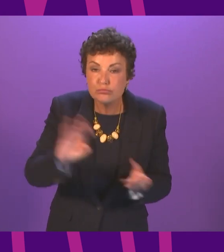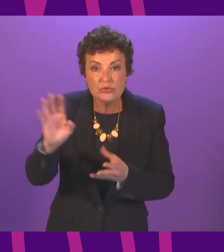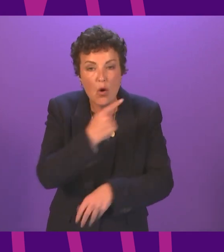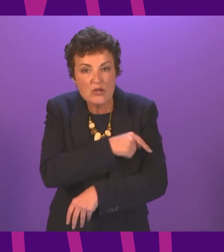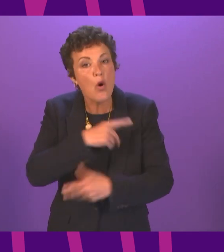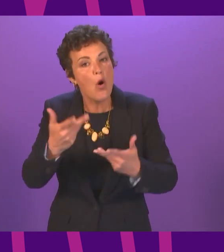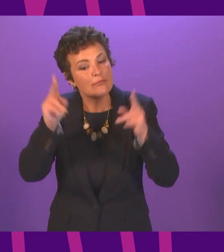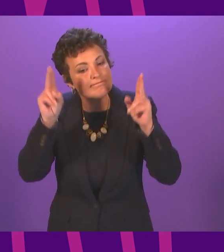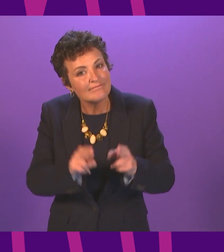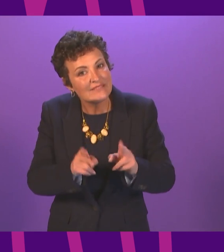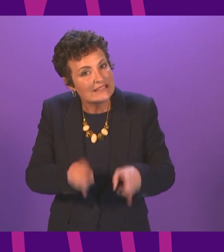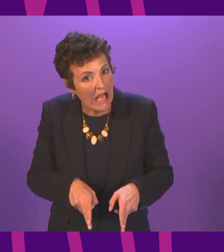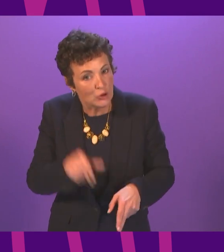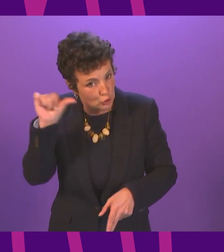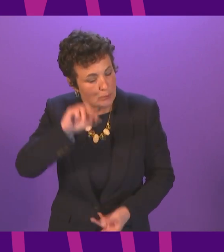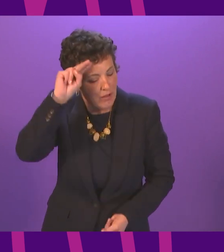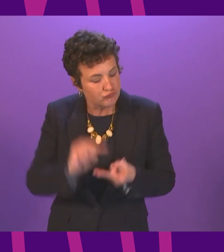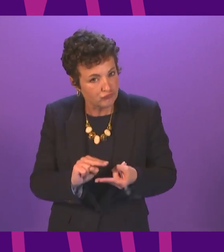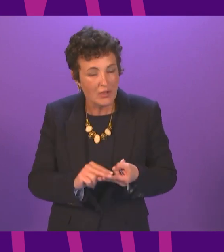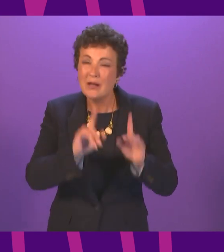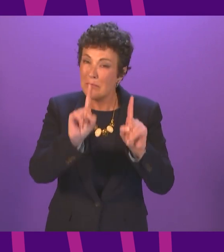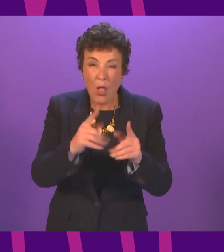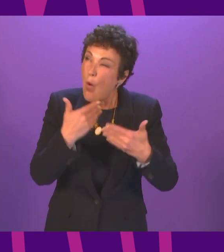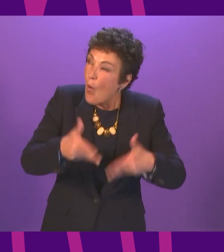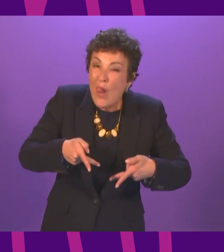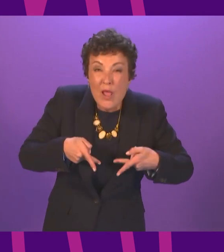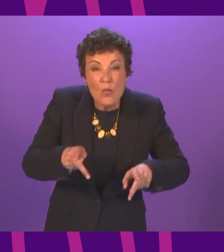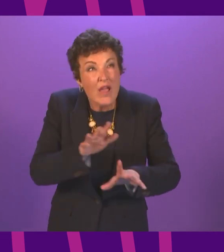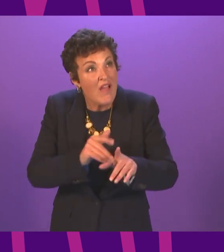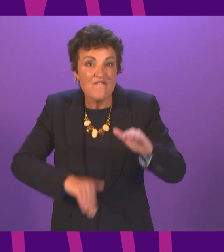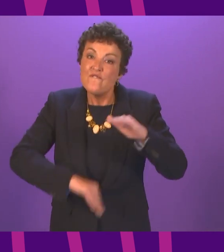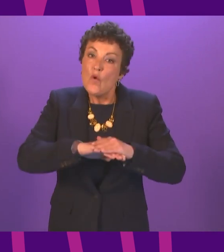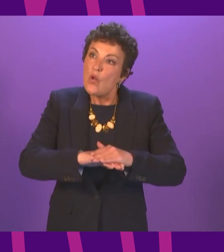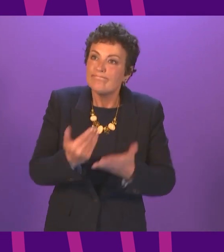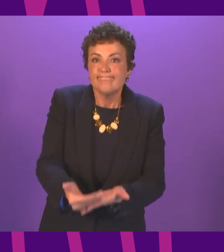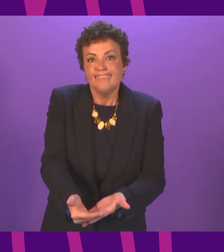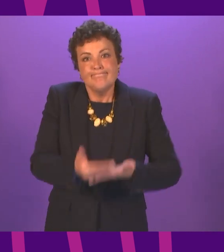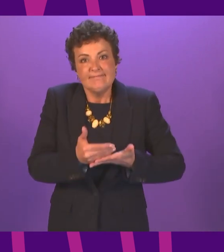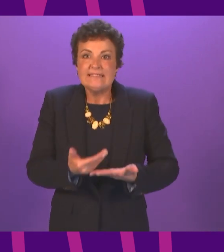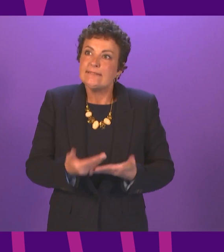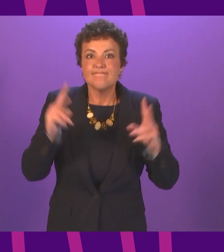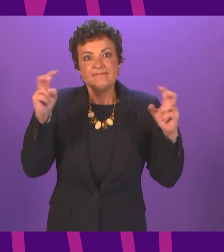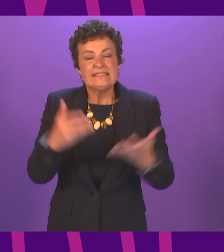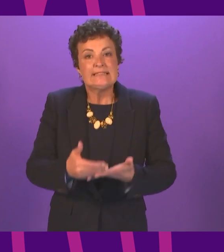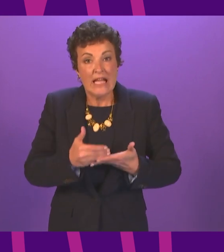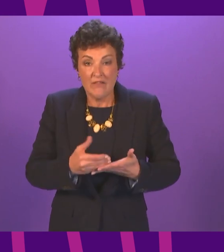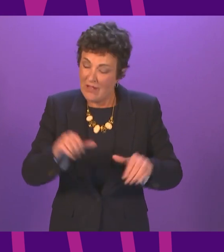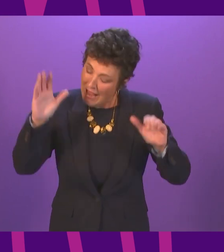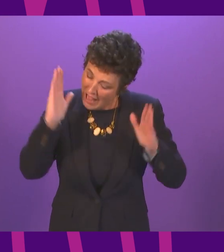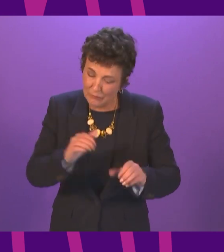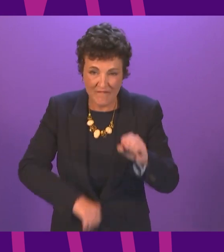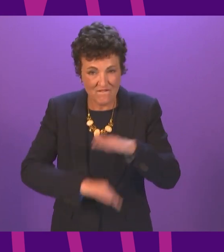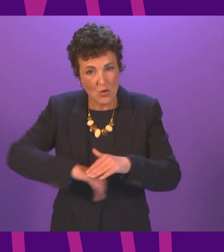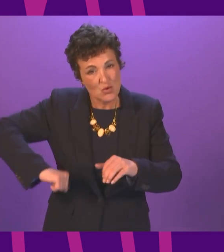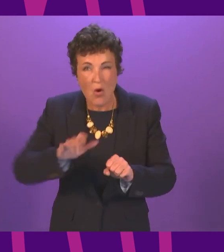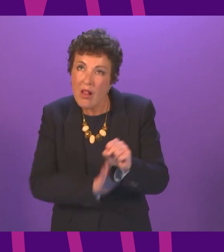But to achieve wider protection, we need the whole adult population to be vaccinated. So when citizens are offered the vaccine, even if individuals